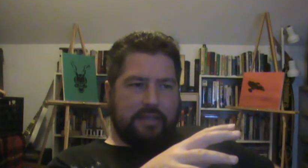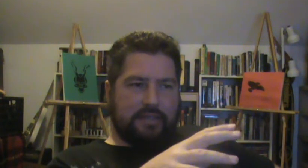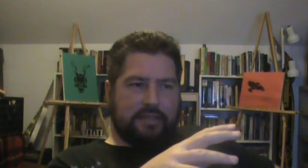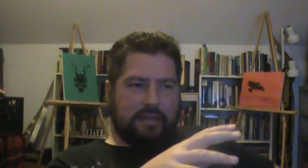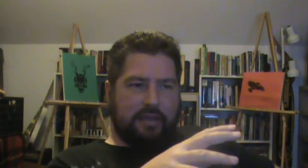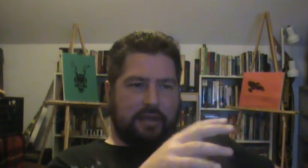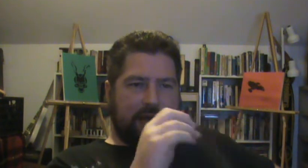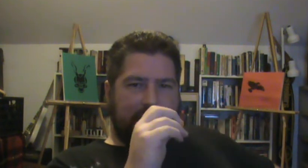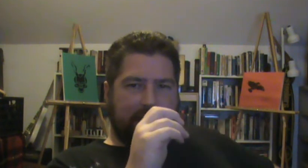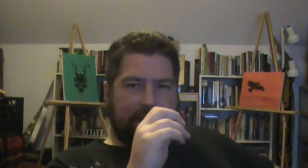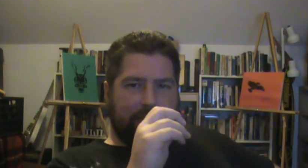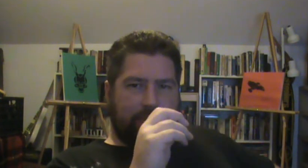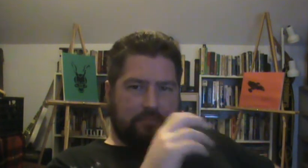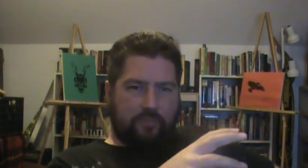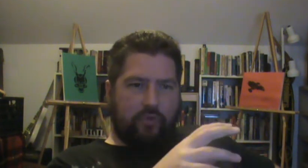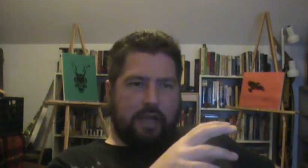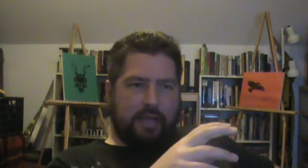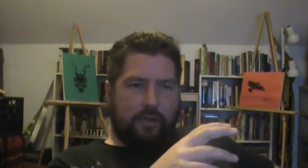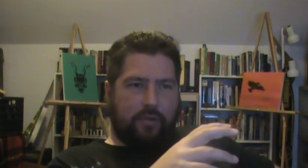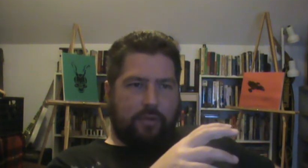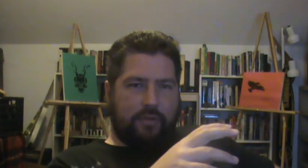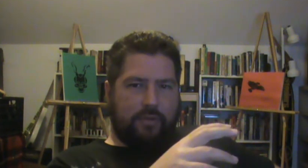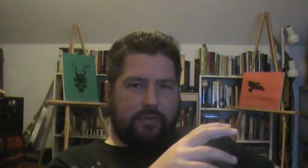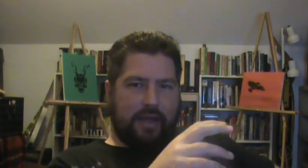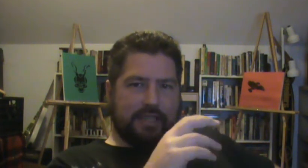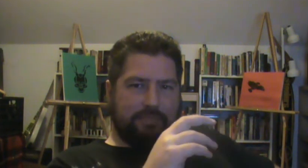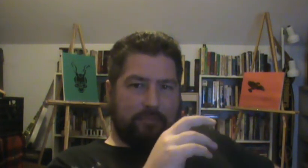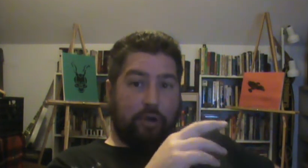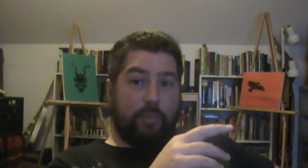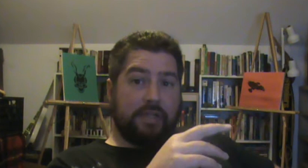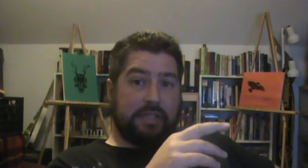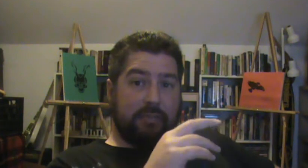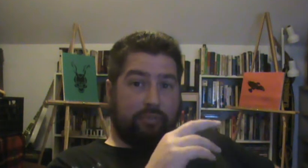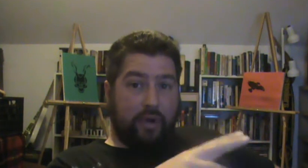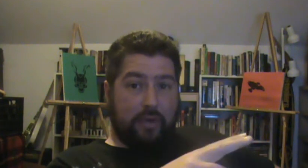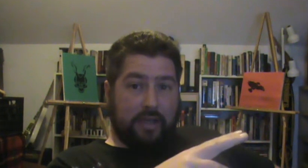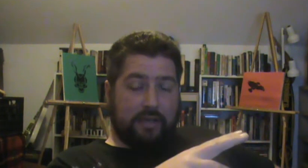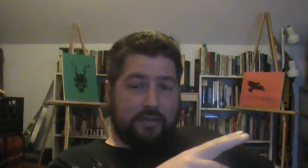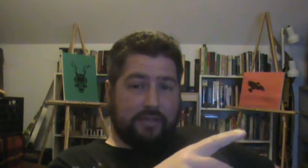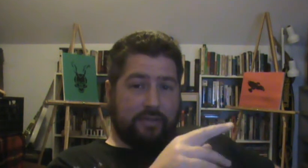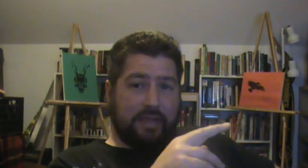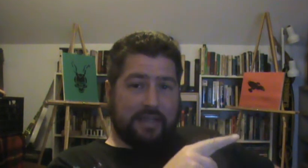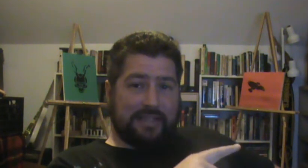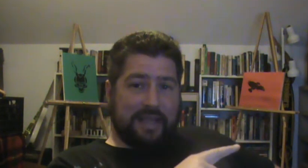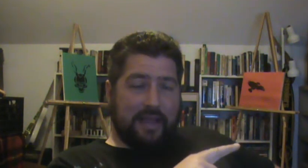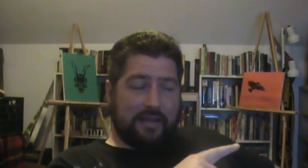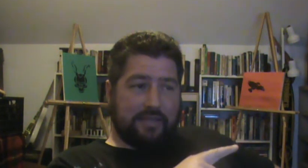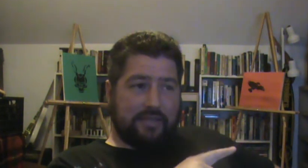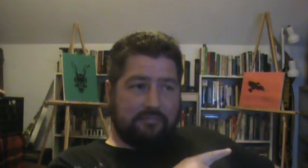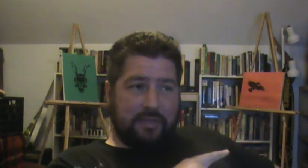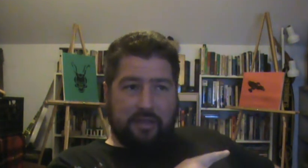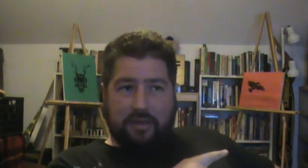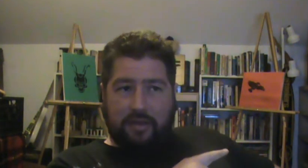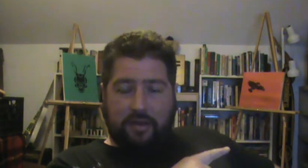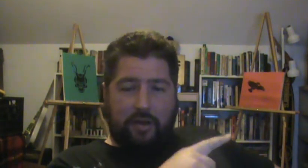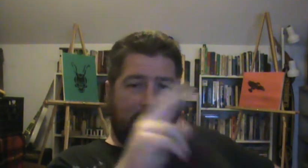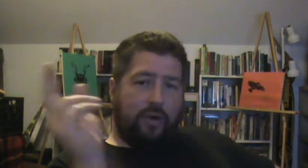a radio that has been purposely broken so that it scans all